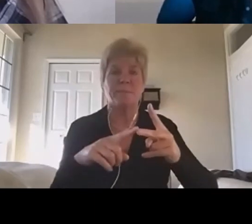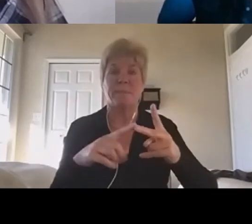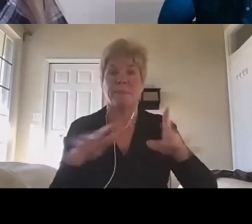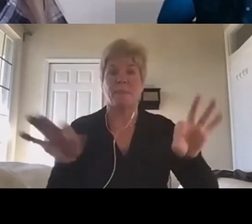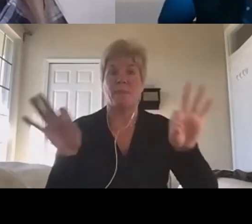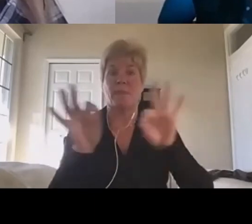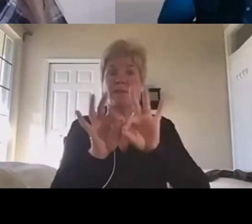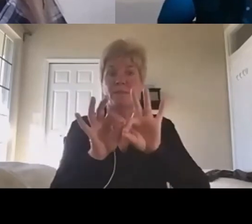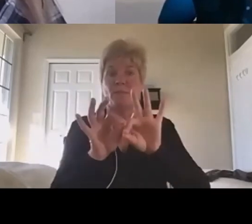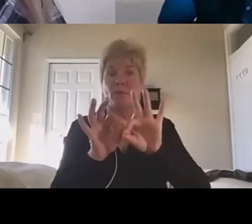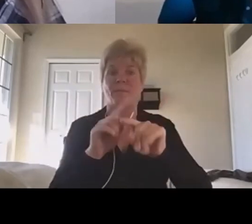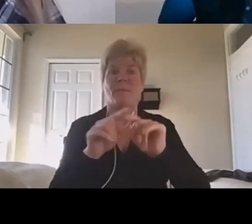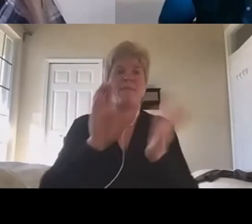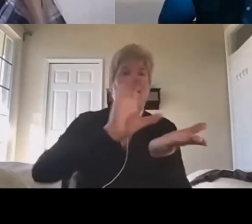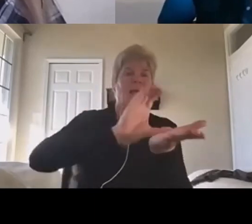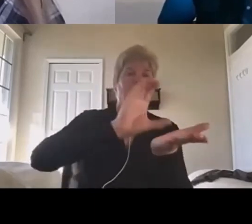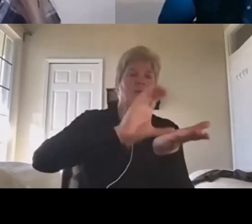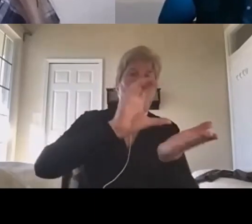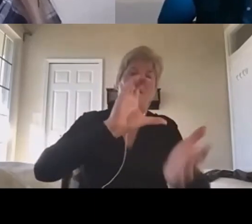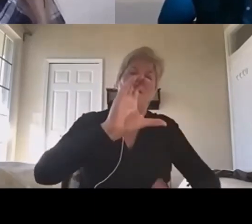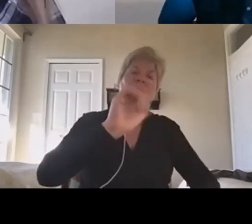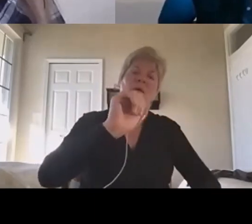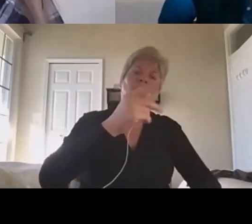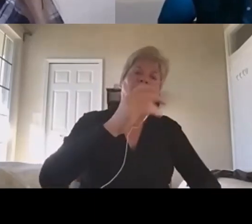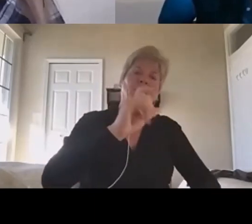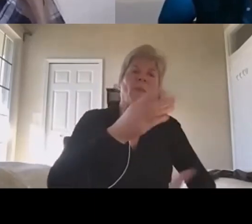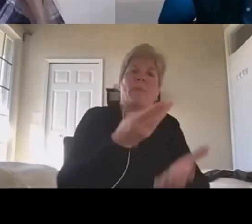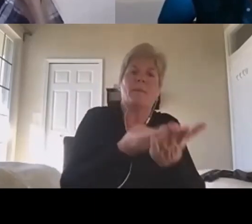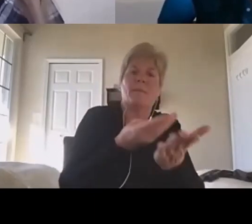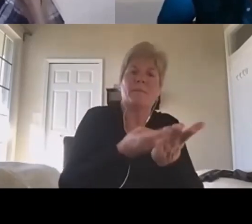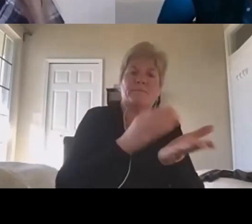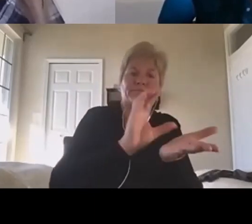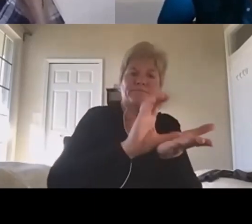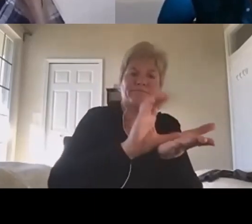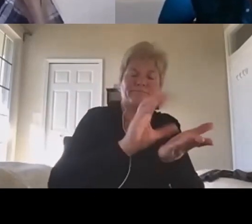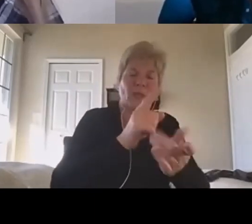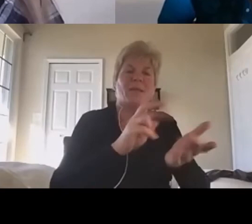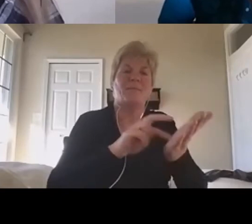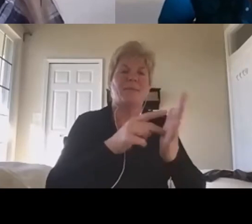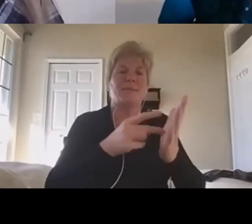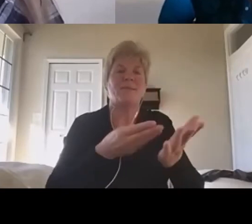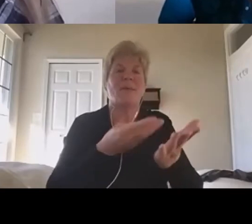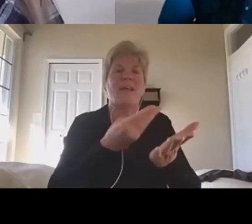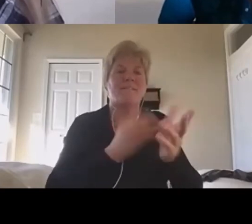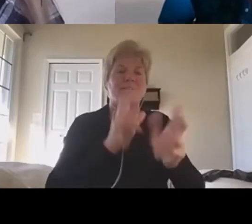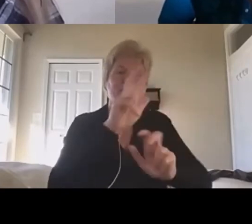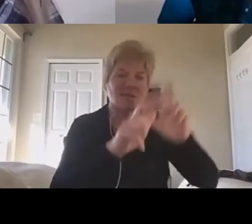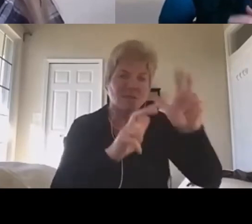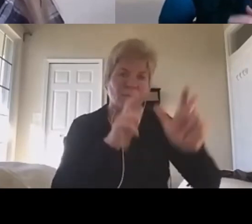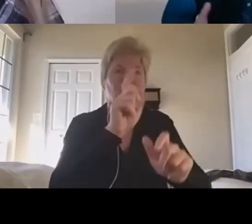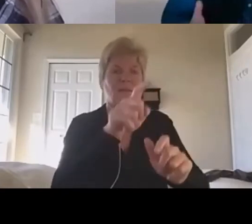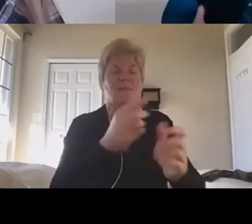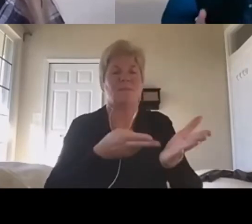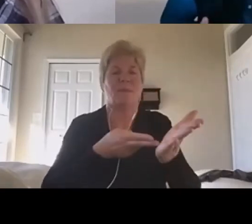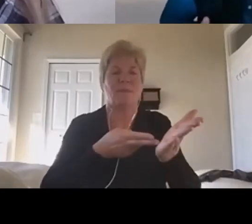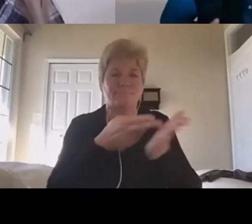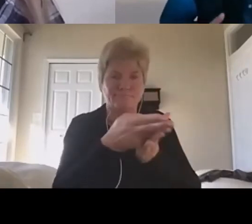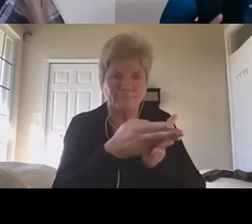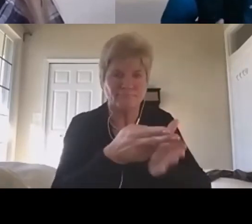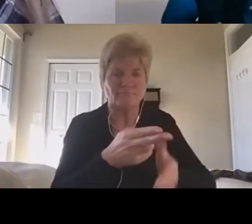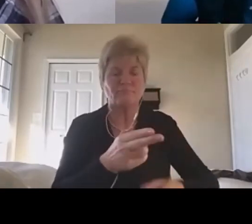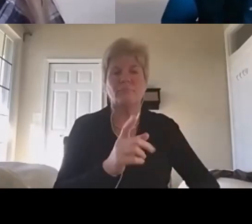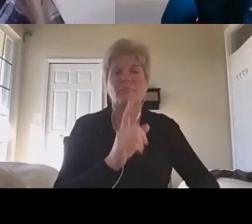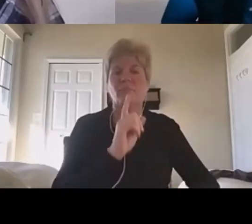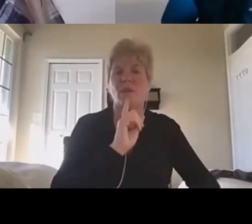capital, the capital that allows a company to grow has to be authentic. And that's what the community brings.